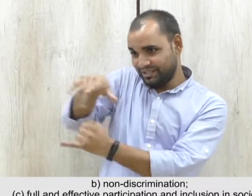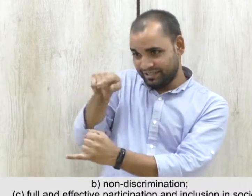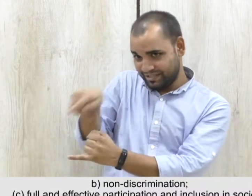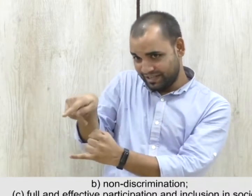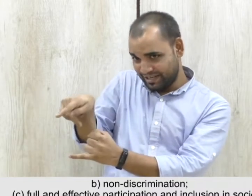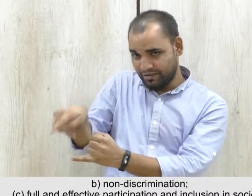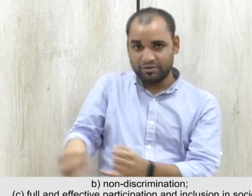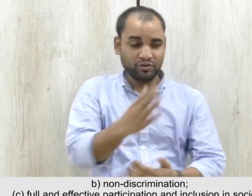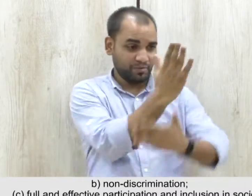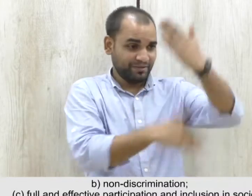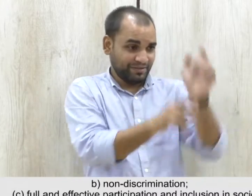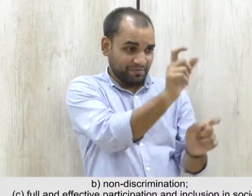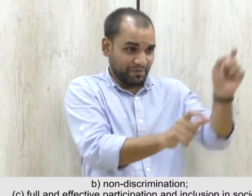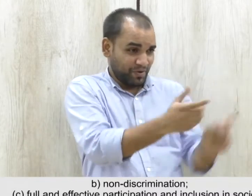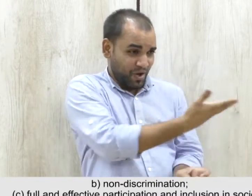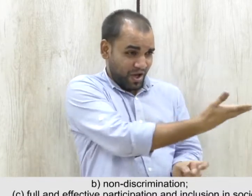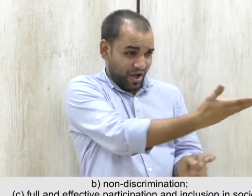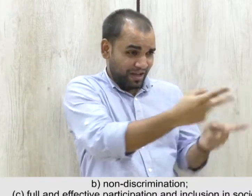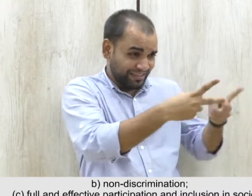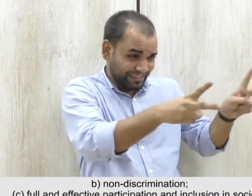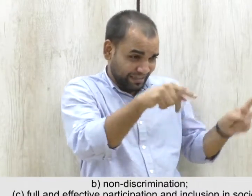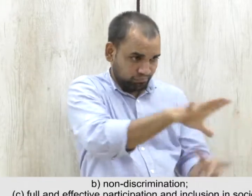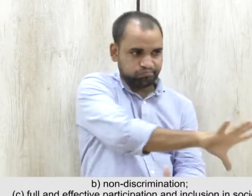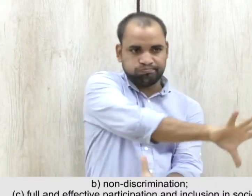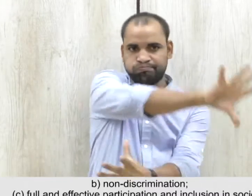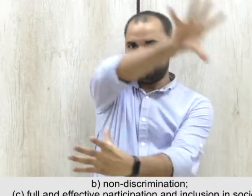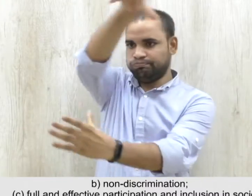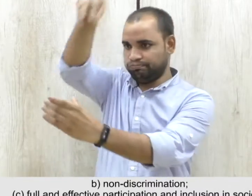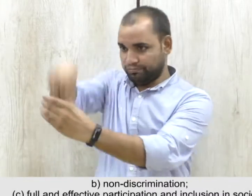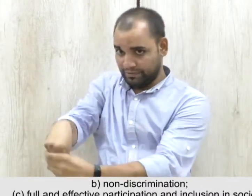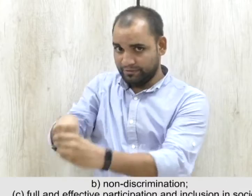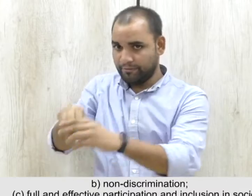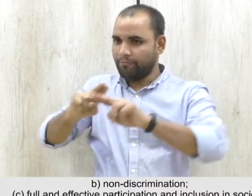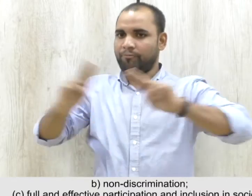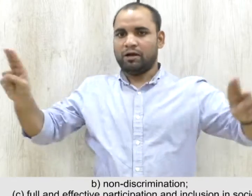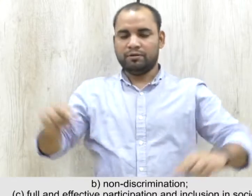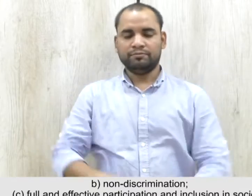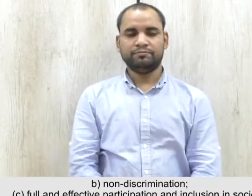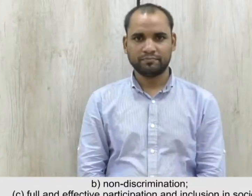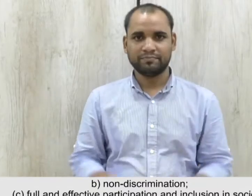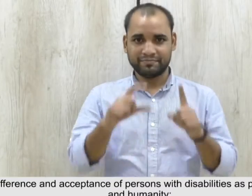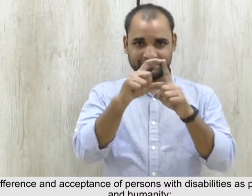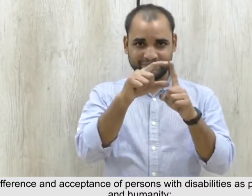Full and effective participation and inclusion in society. 4.